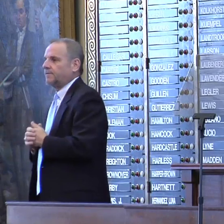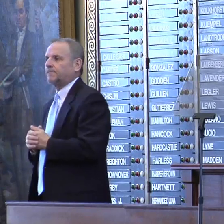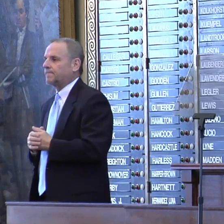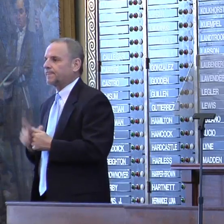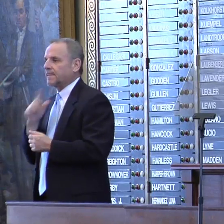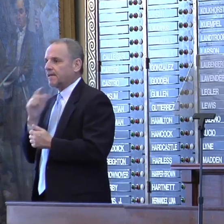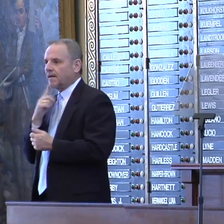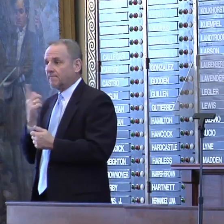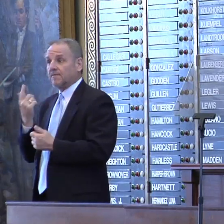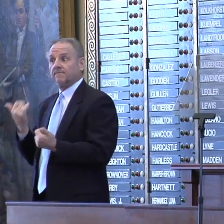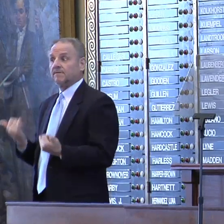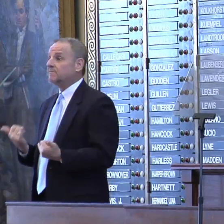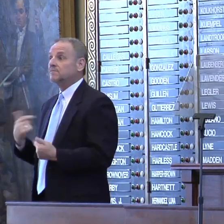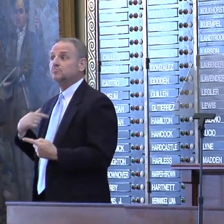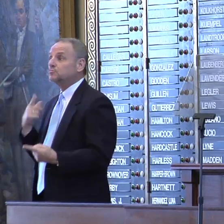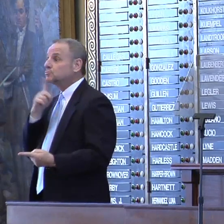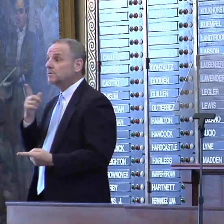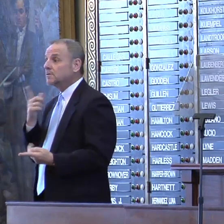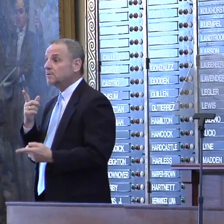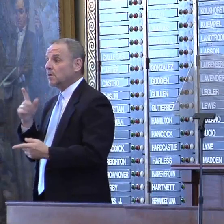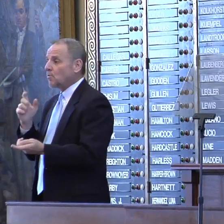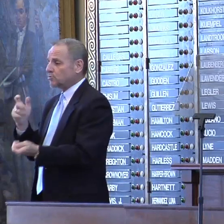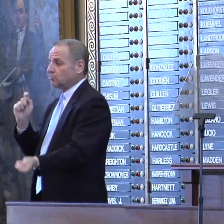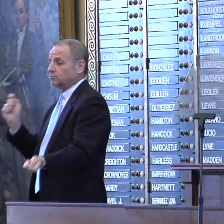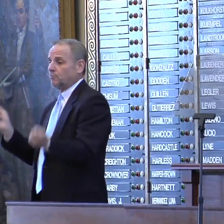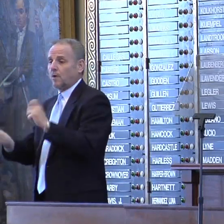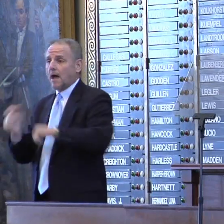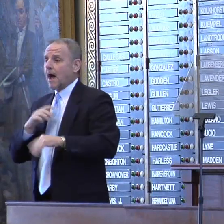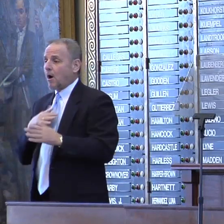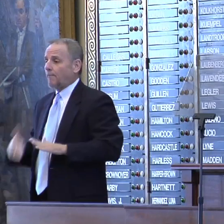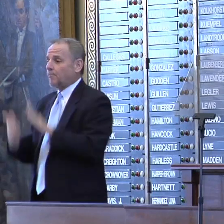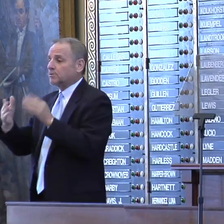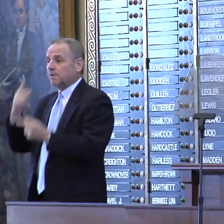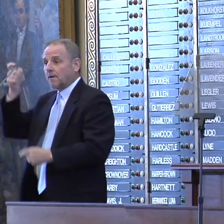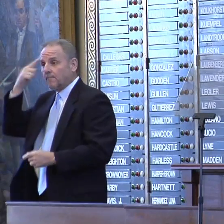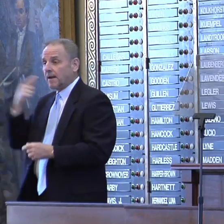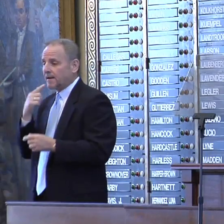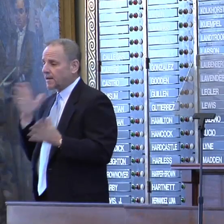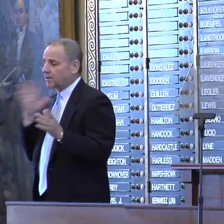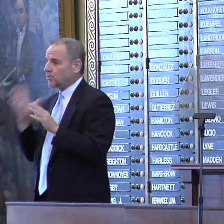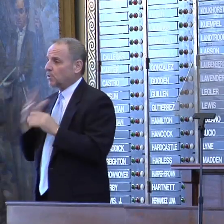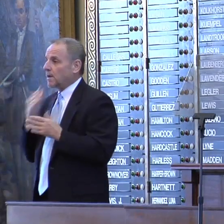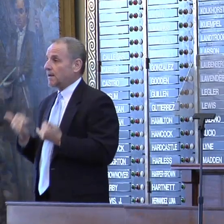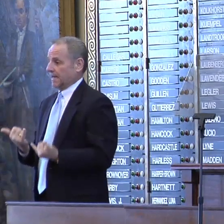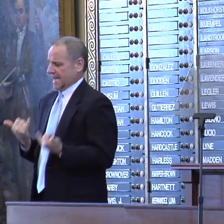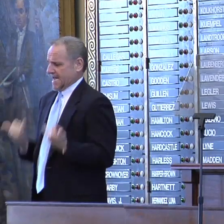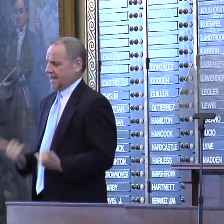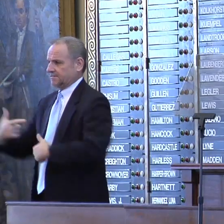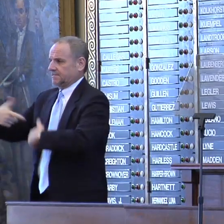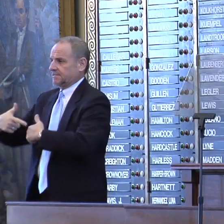If ever there was a time to truly reform our approach to governance and streamline our organization, it is now.